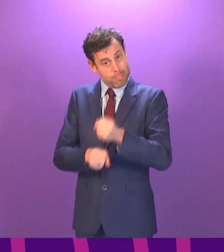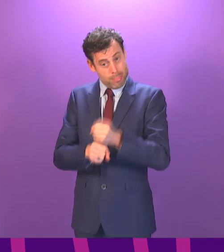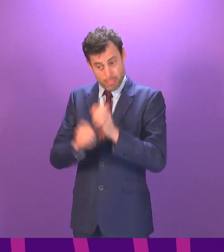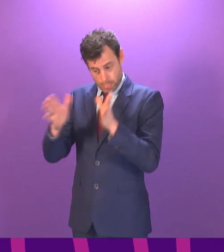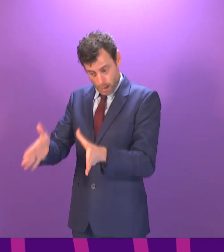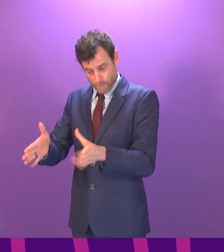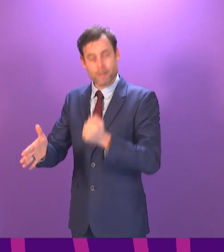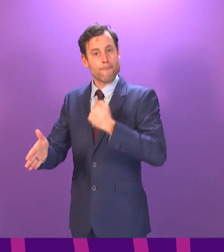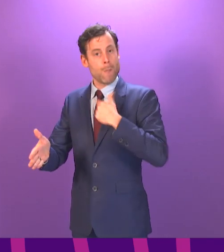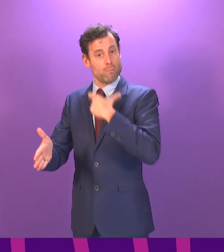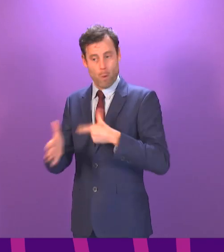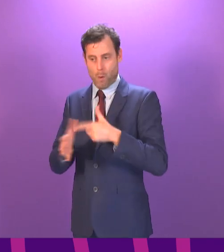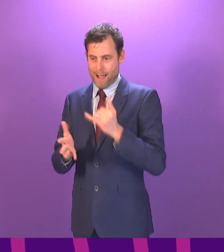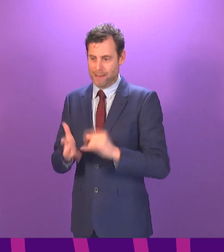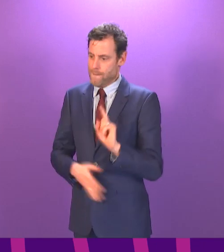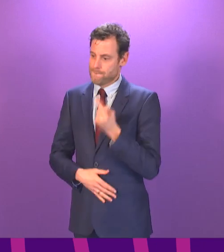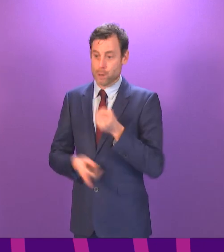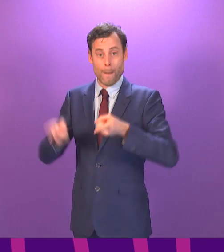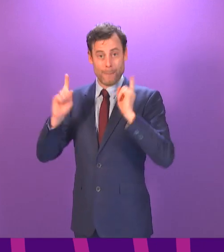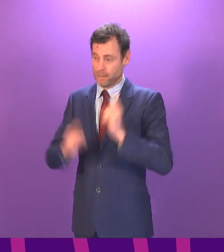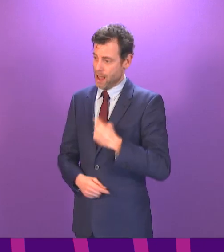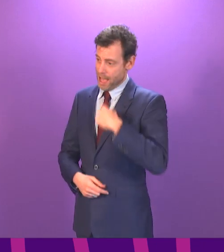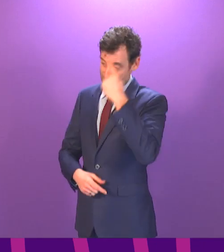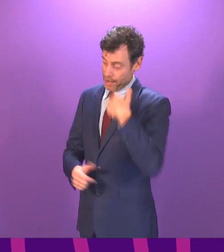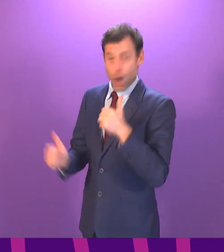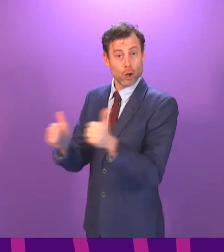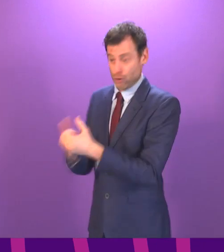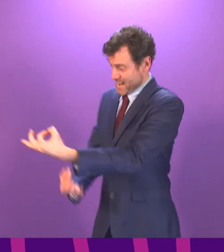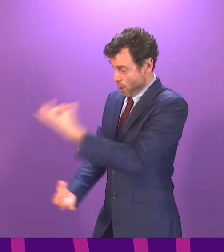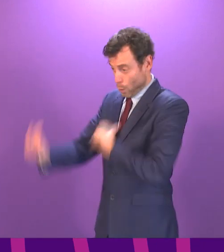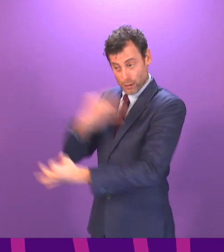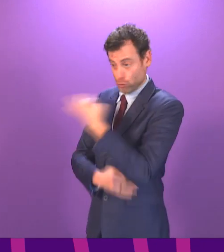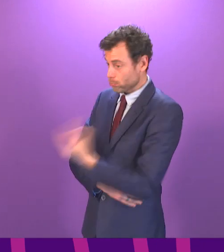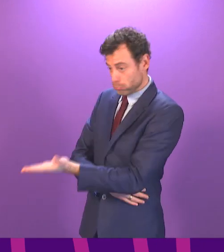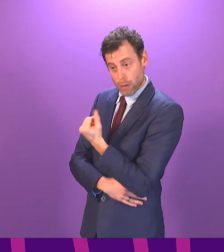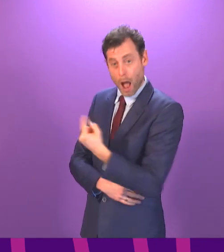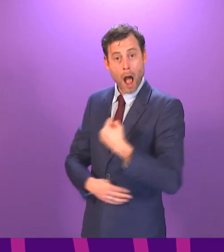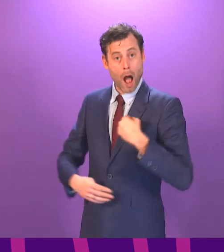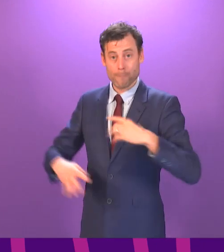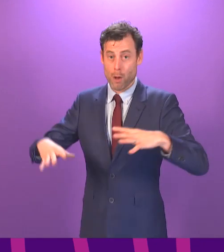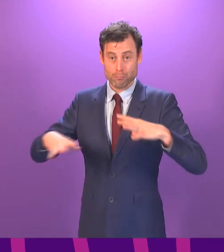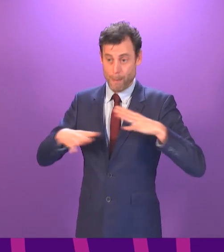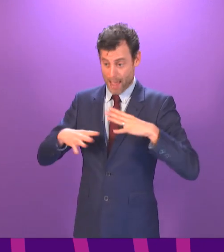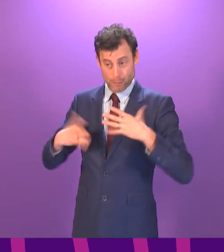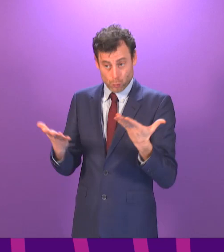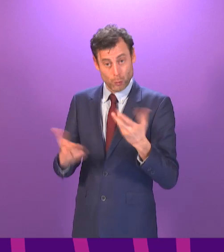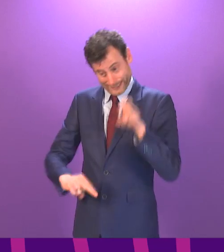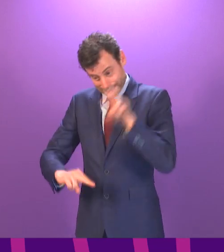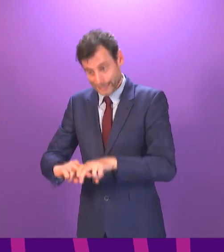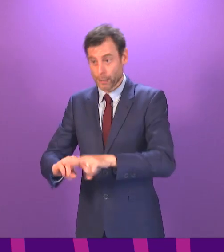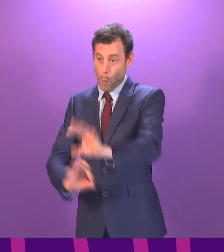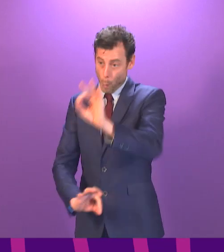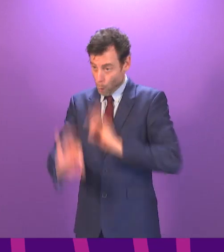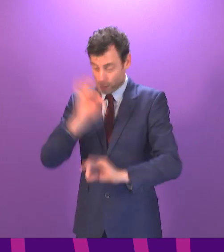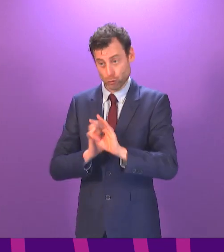of my role as First Minister, the scrutiny is right and proper, which is why I am freely subjecting myself to that